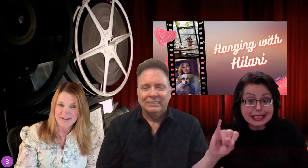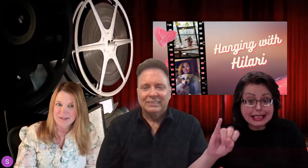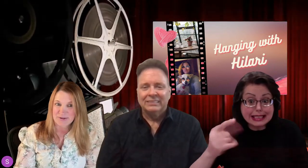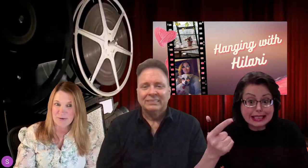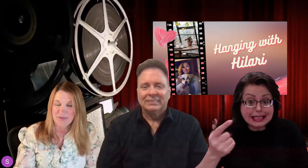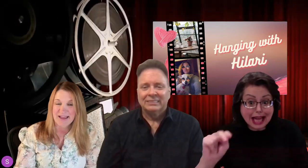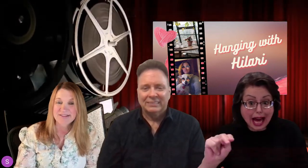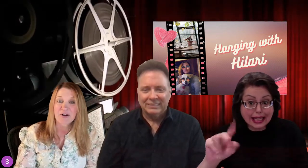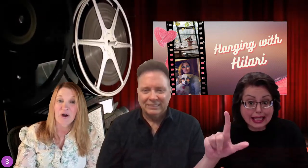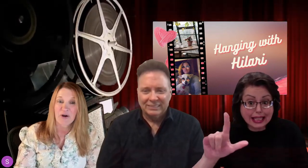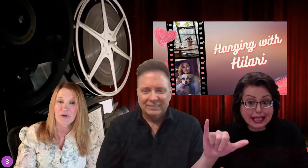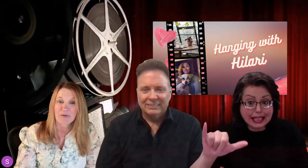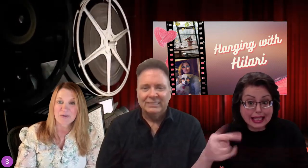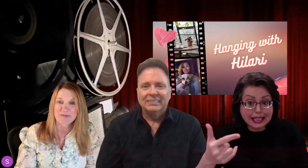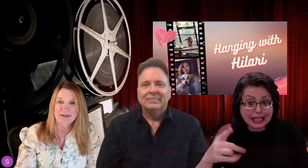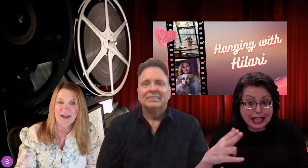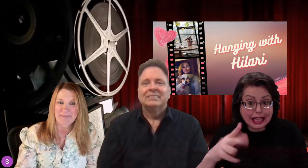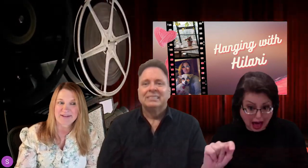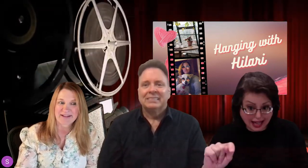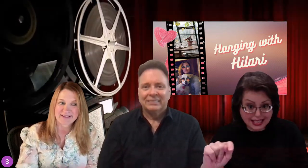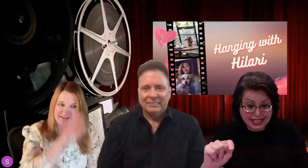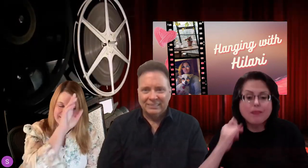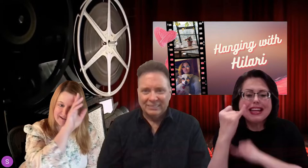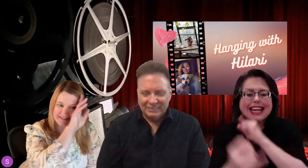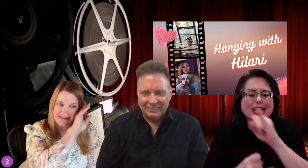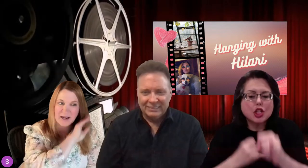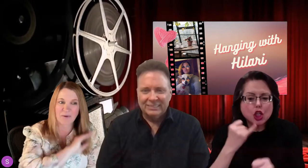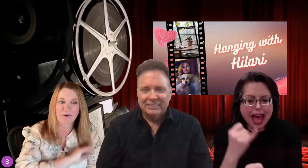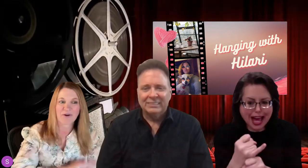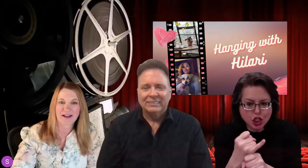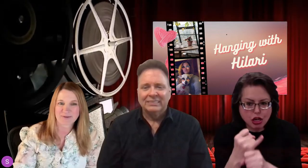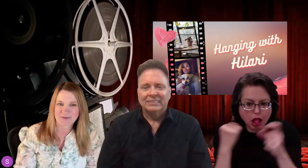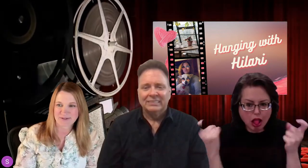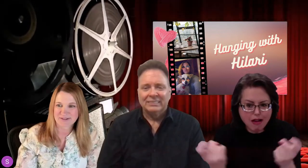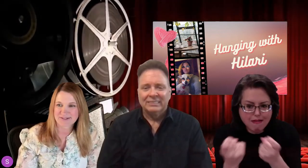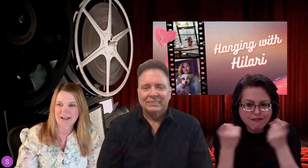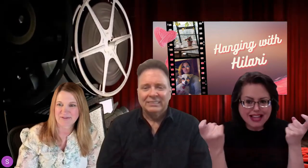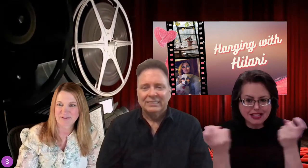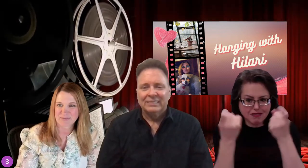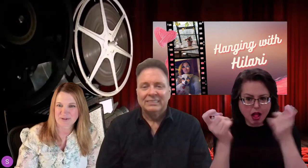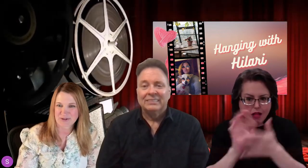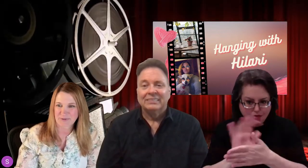So, that's all going to be happening in this next hour as we do this live stream show.